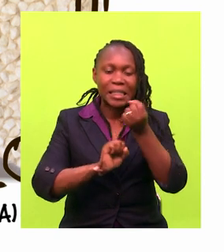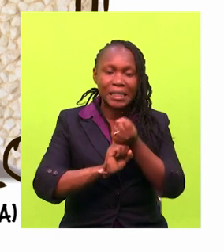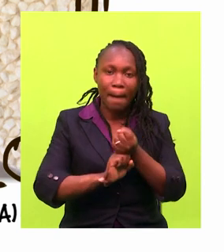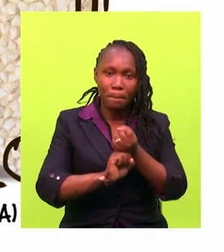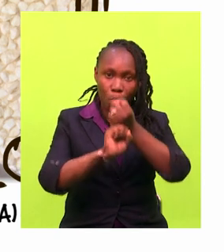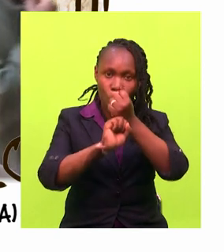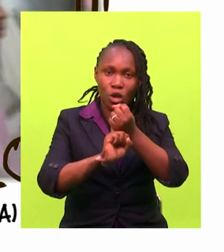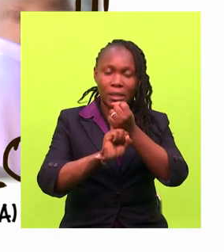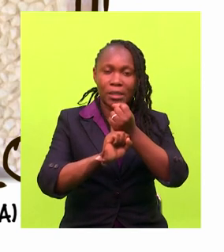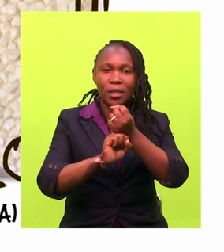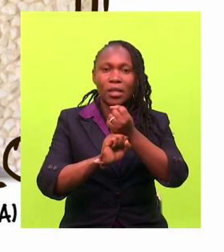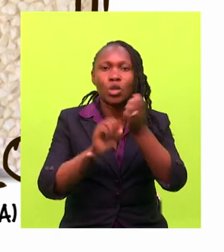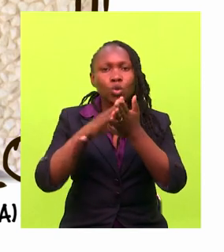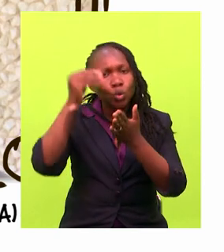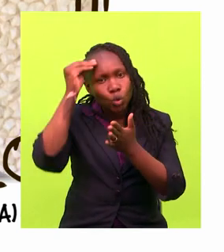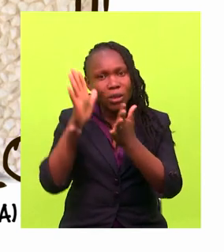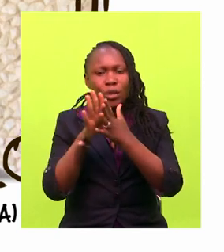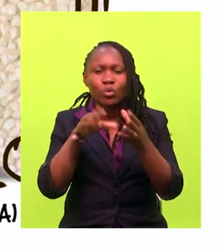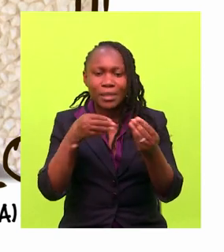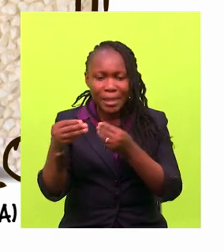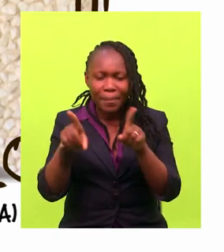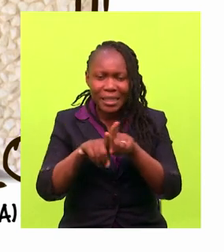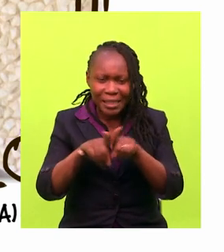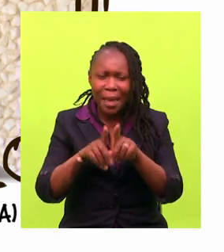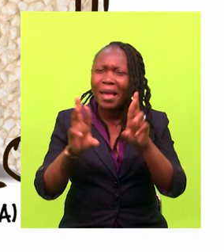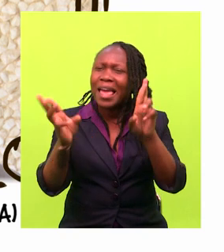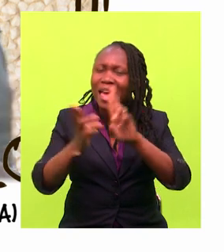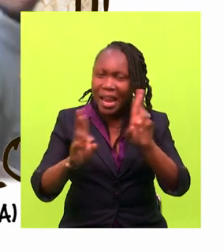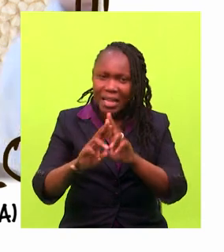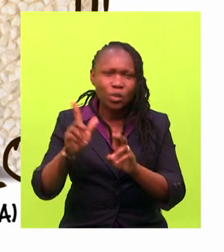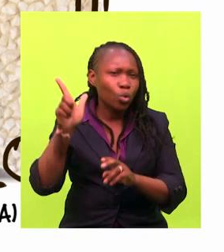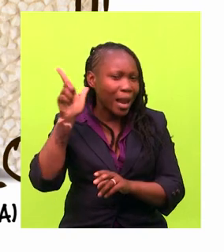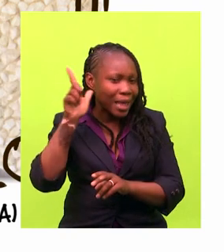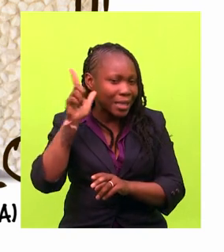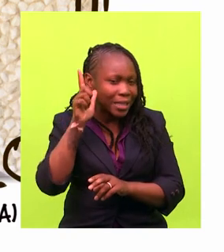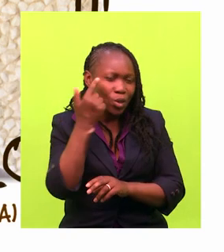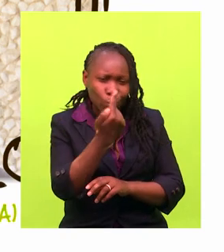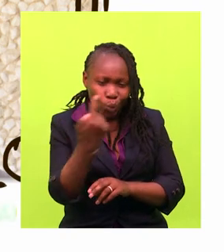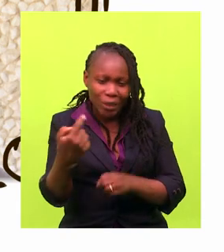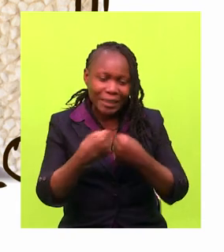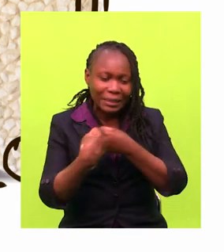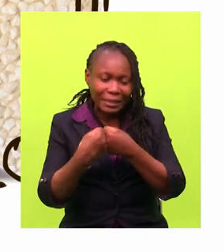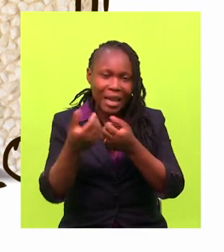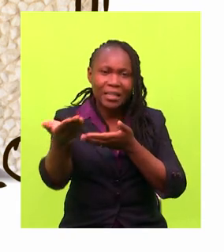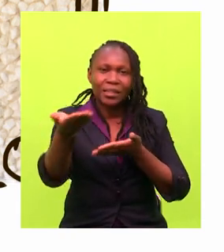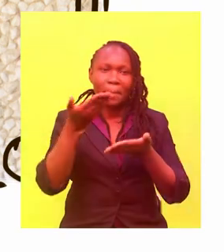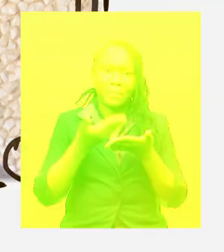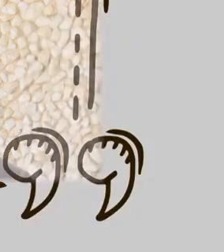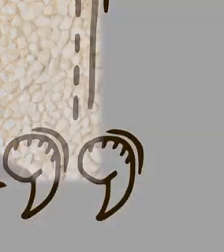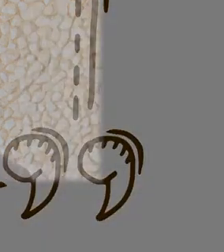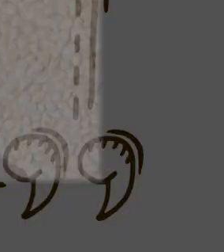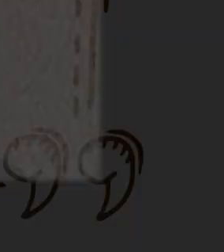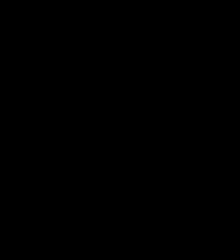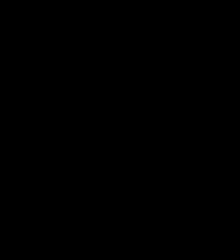supporting them and ready to listen to each and every grievances they bring forth.